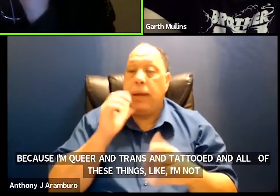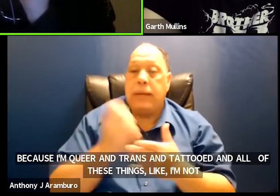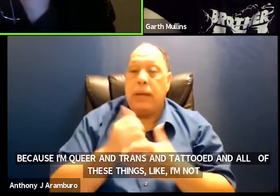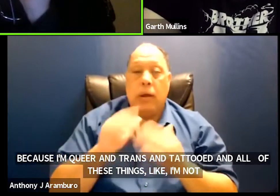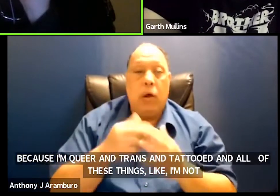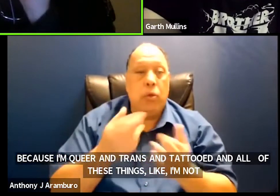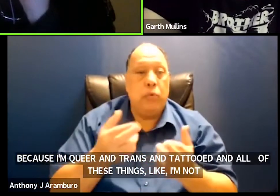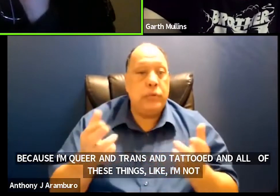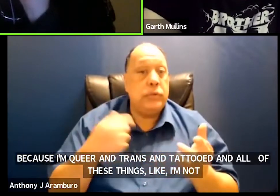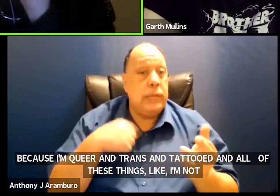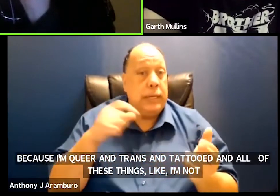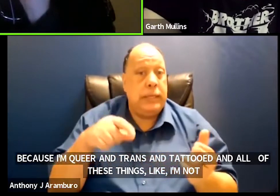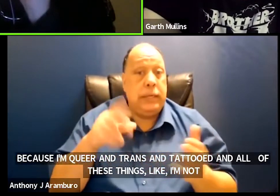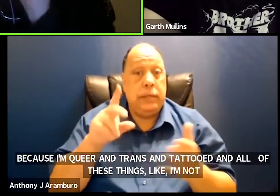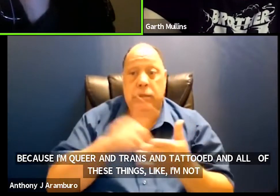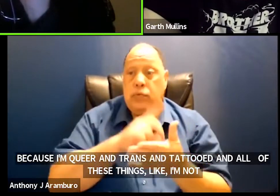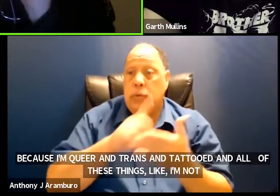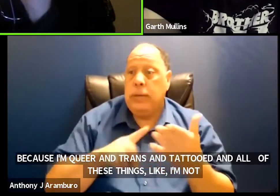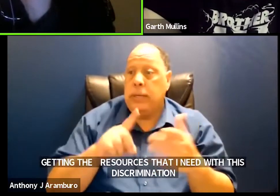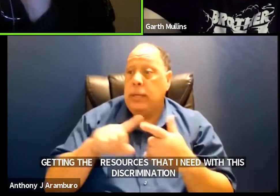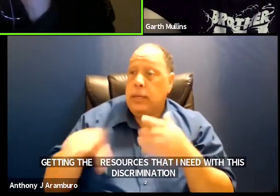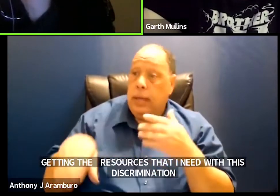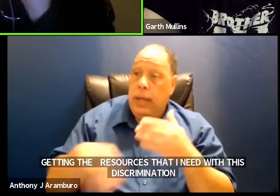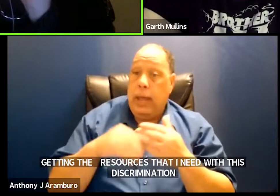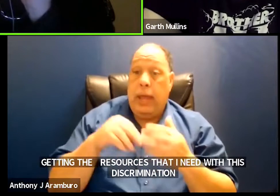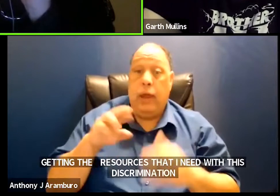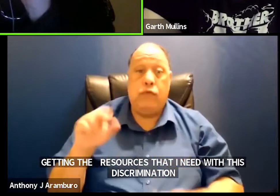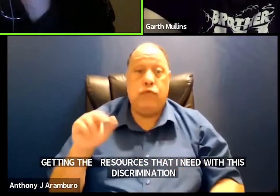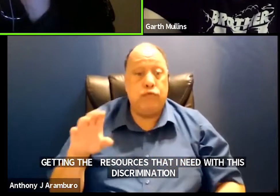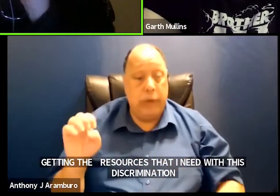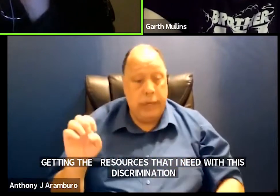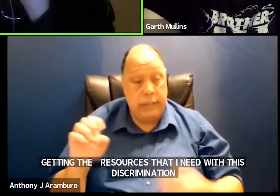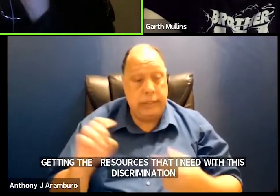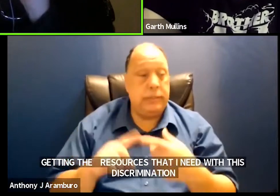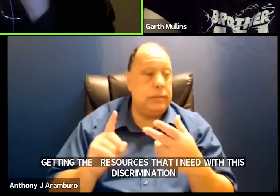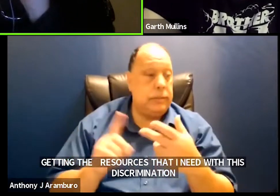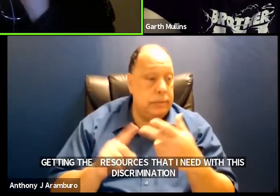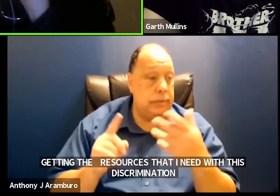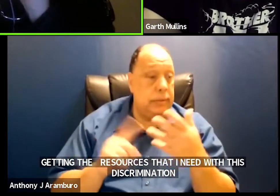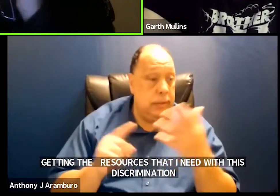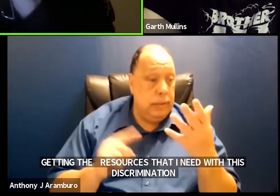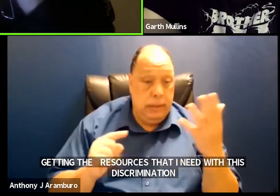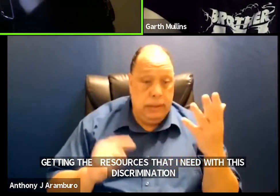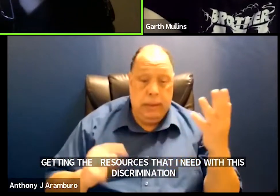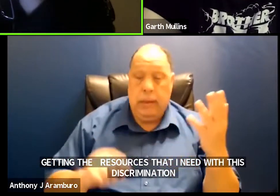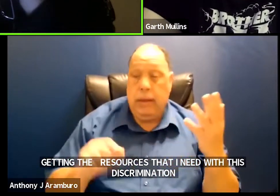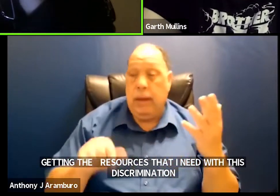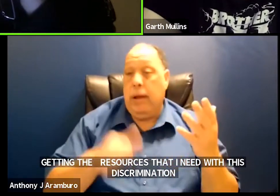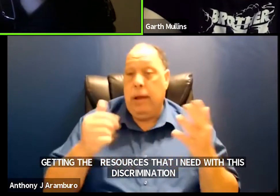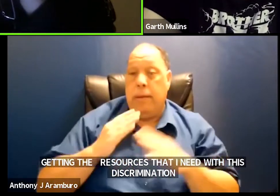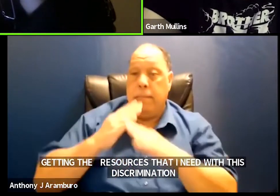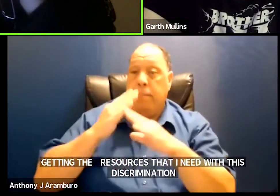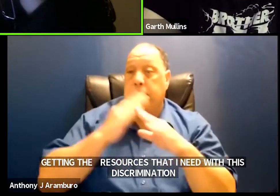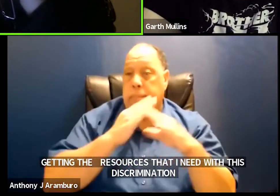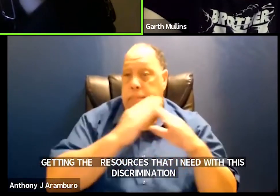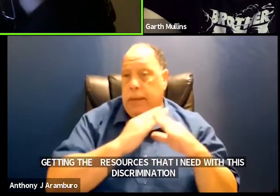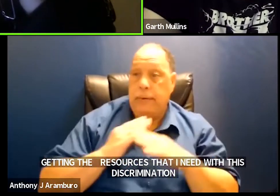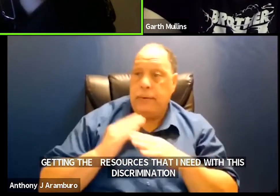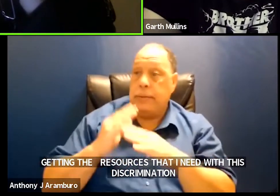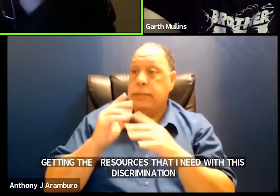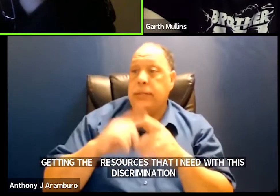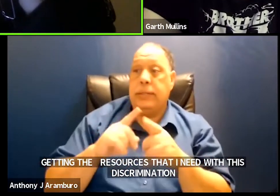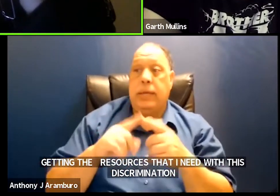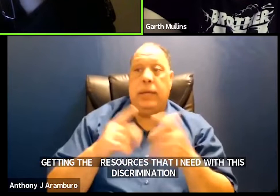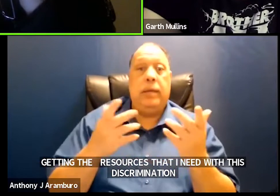with this discrimination and then you add in race and and other systemic barriers and obviously it's just going to